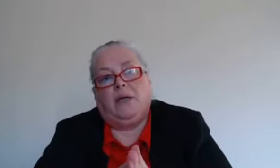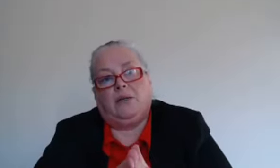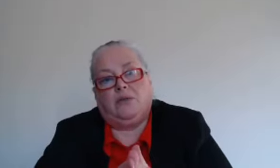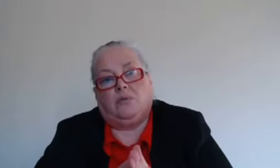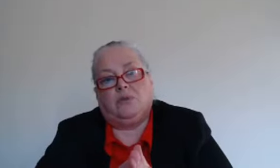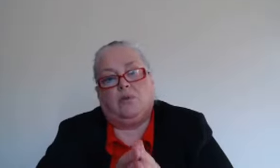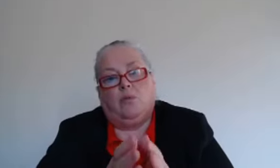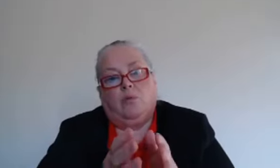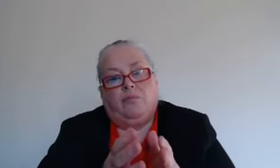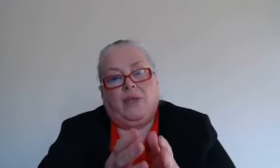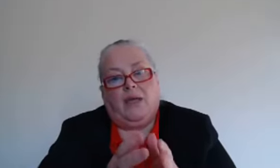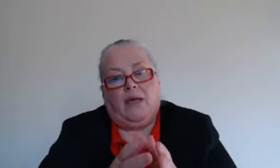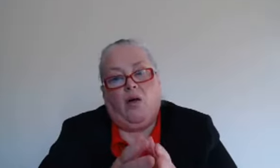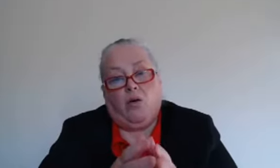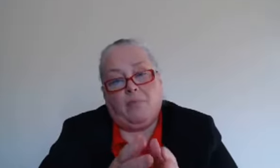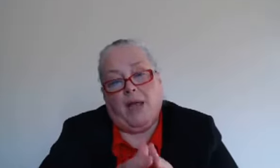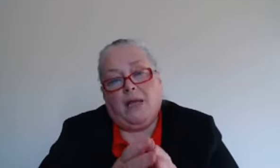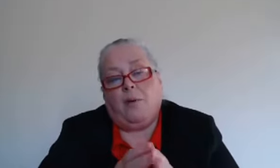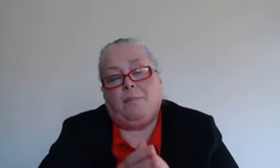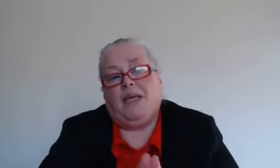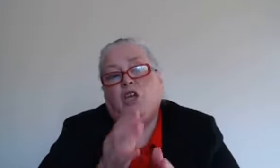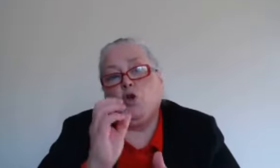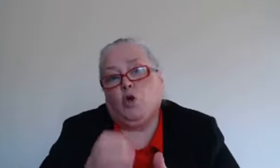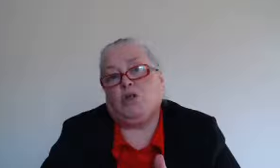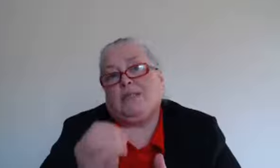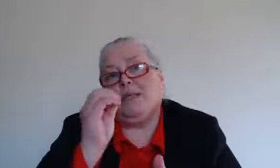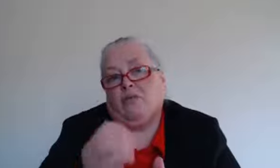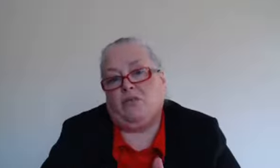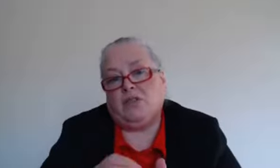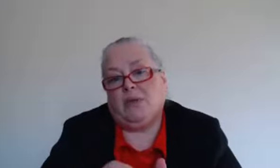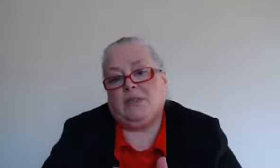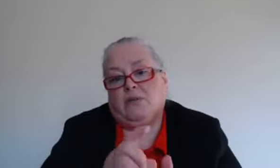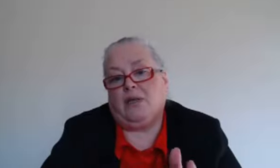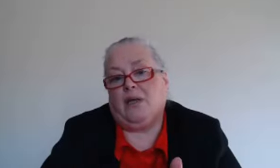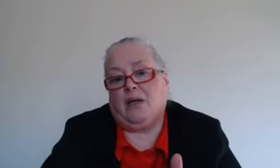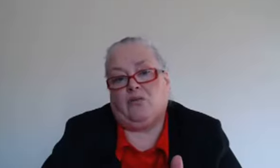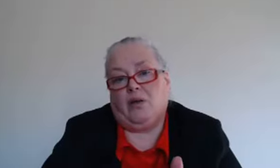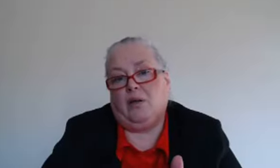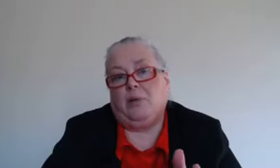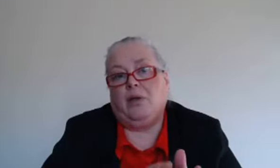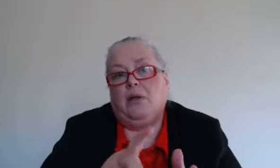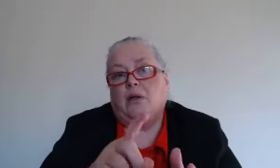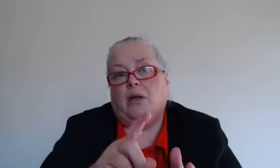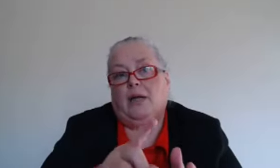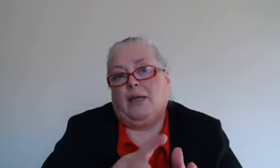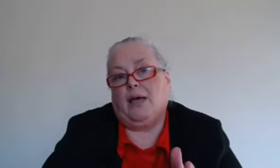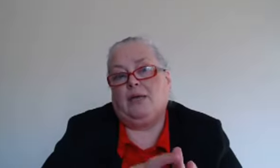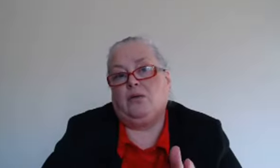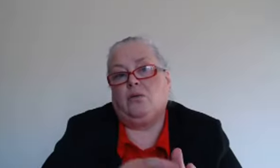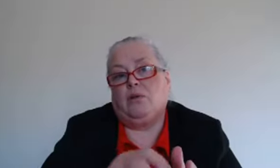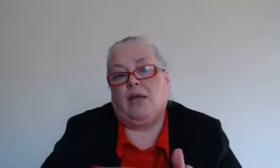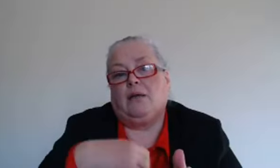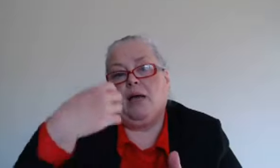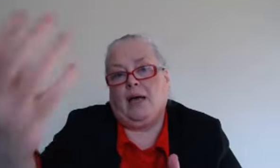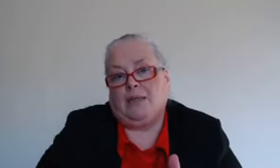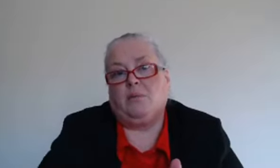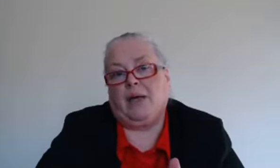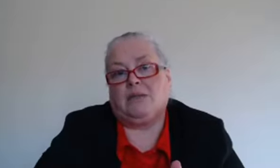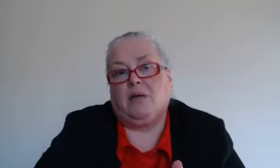on you so or it may not be yours in the first place so can you ask for help and can you then hand it back to that